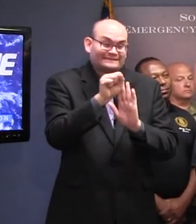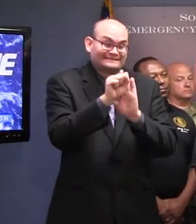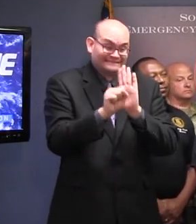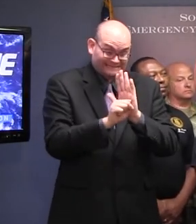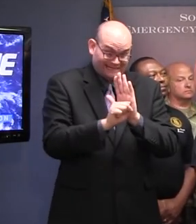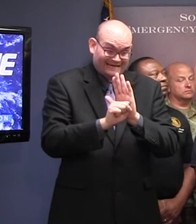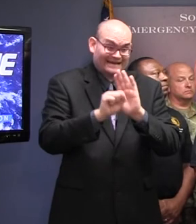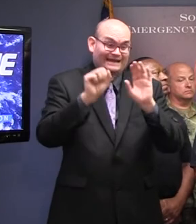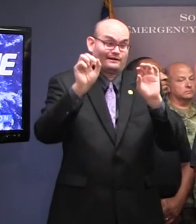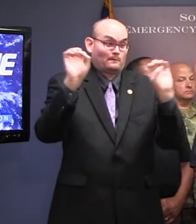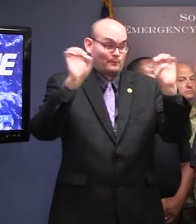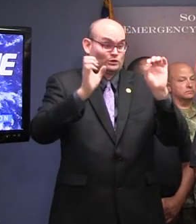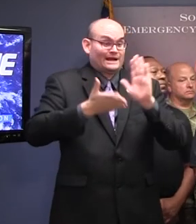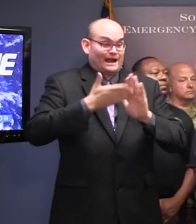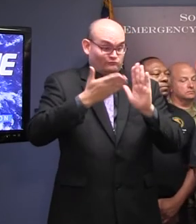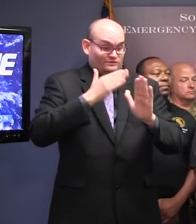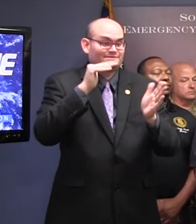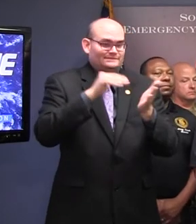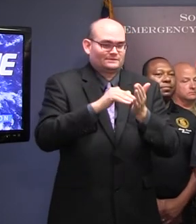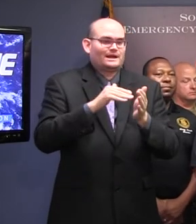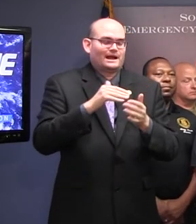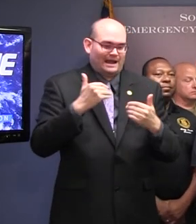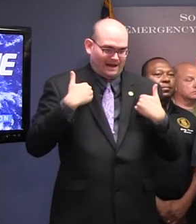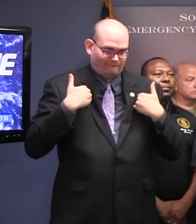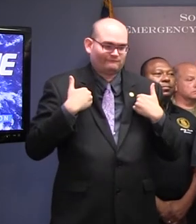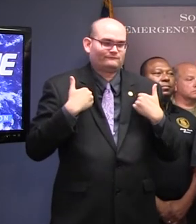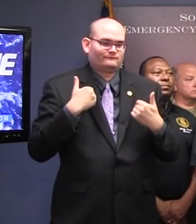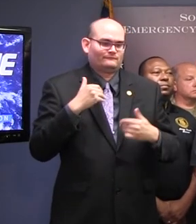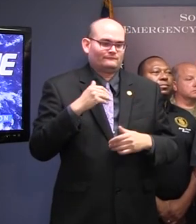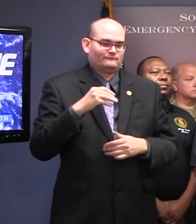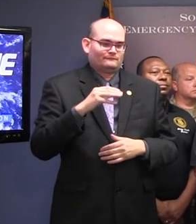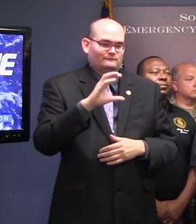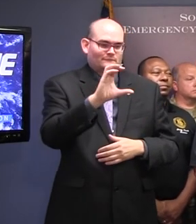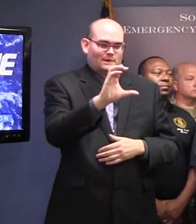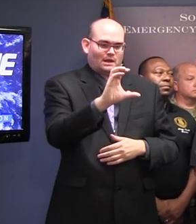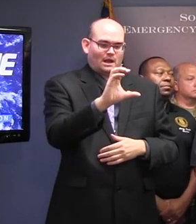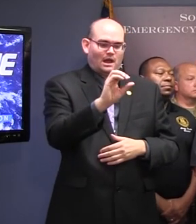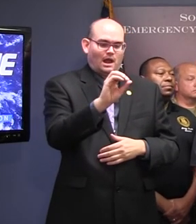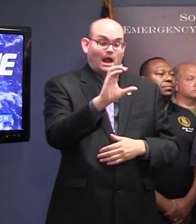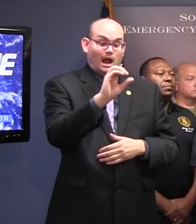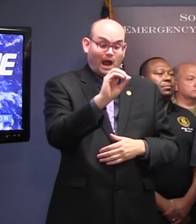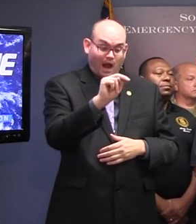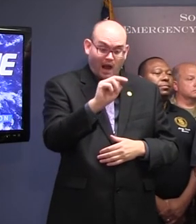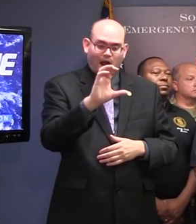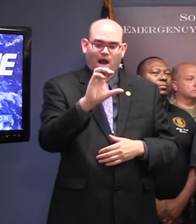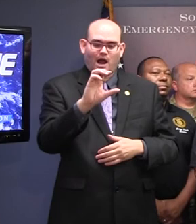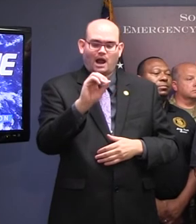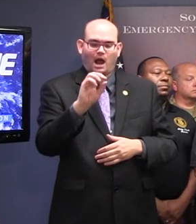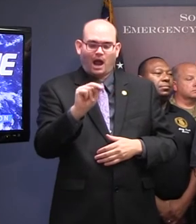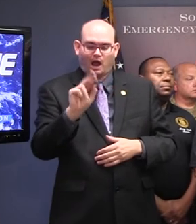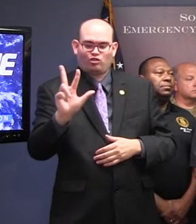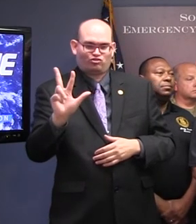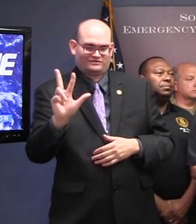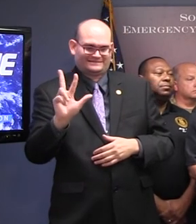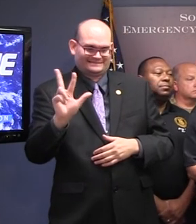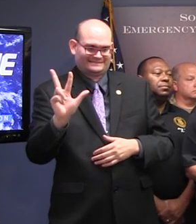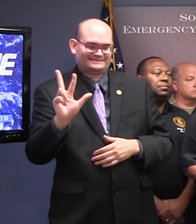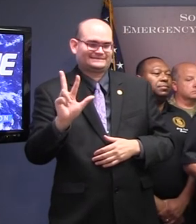will move to OpCon 3 and will be fully activated. But according to our plan, we're right on schedule.